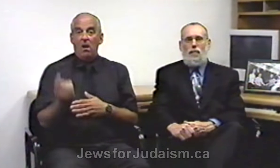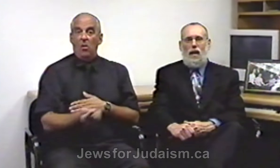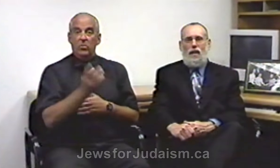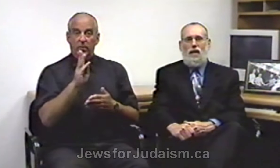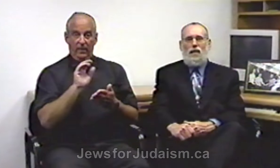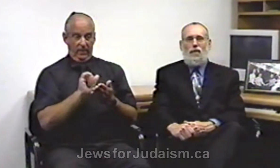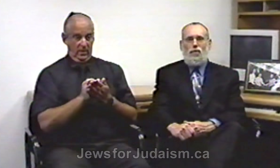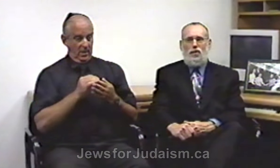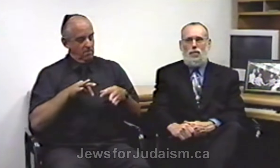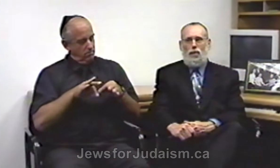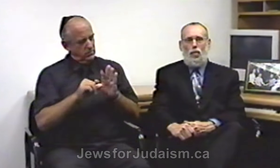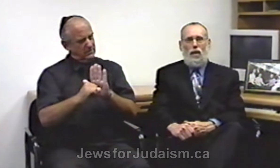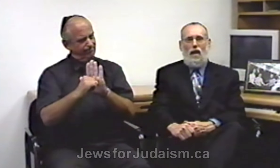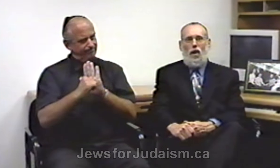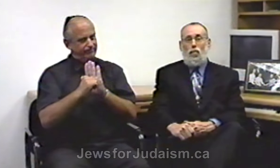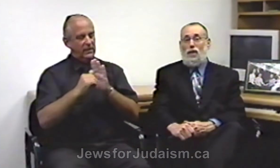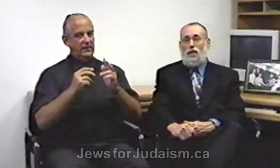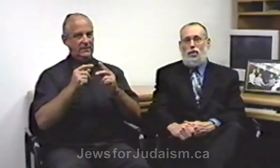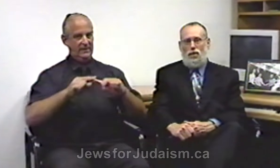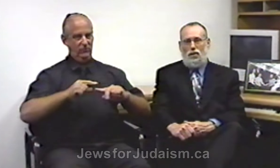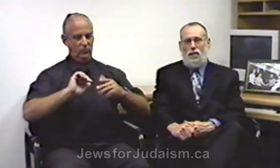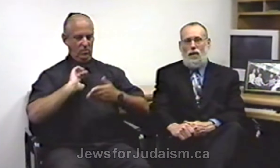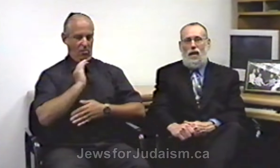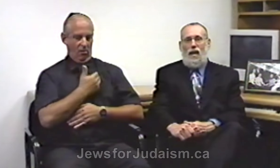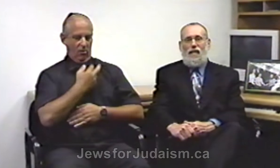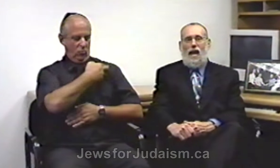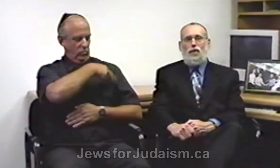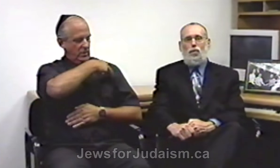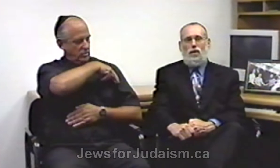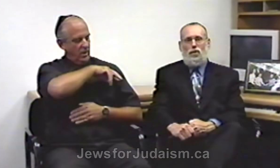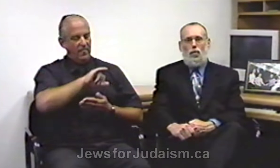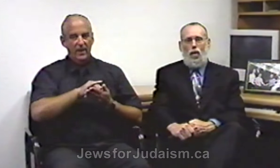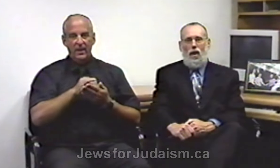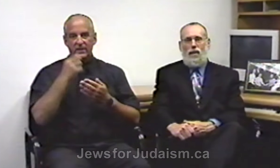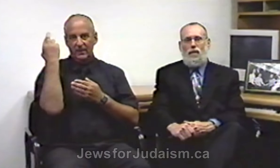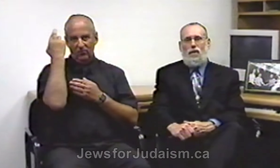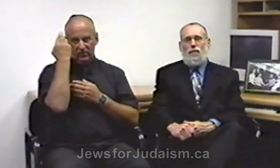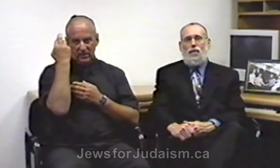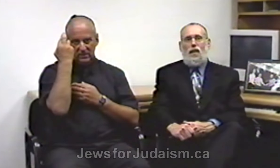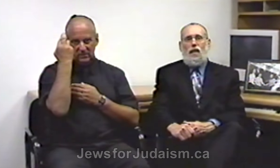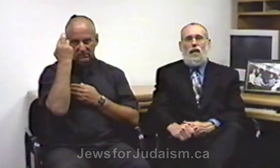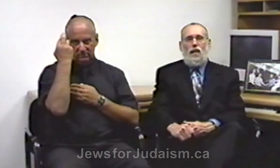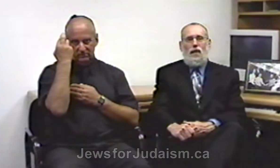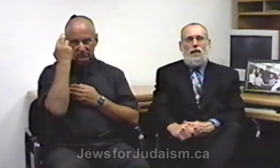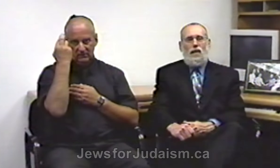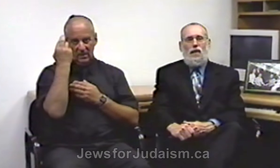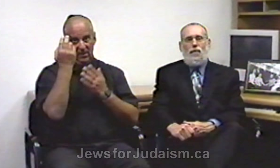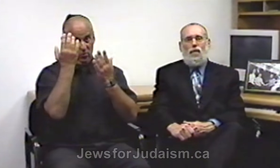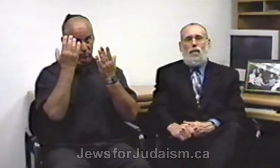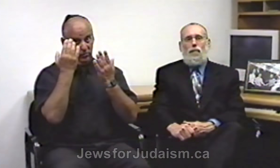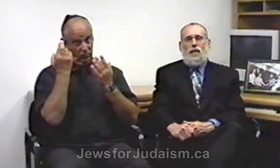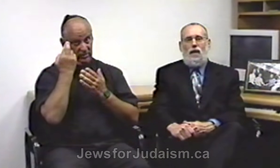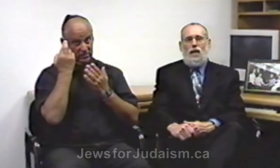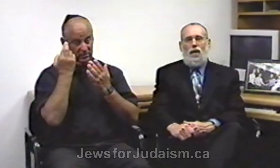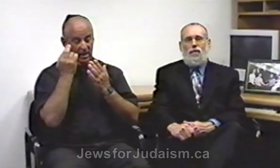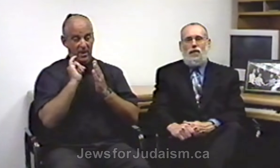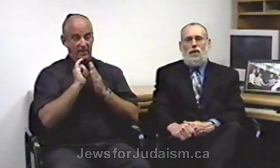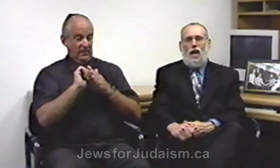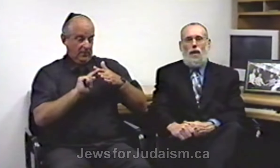main differences between our religions. And that is the reason why in the beginning of the time